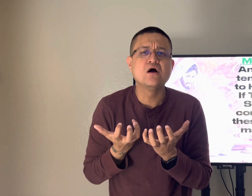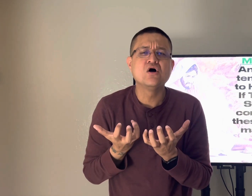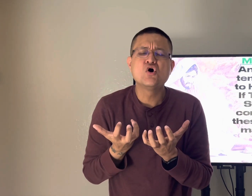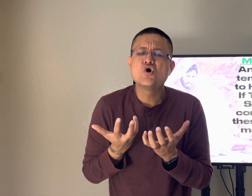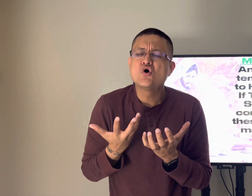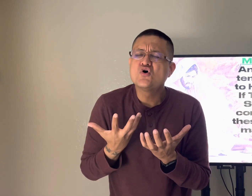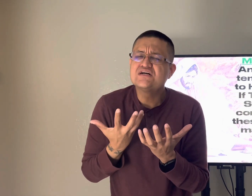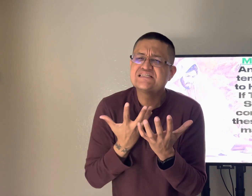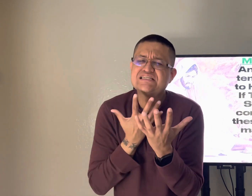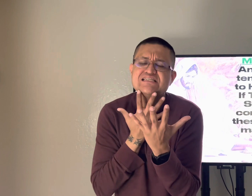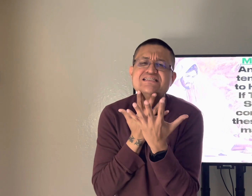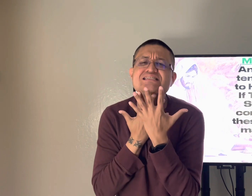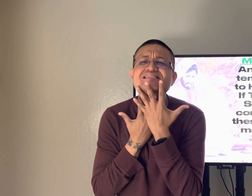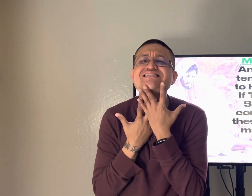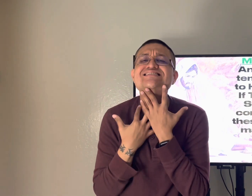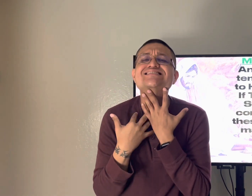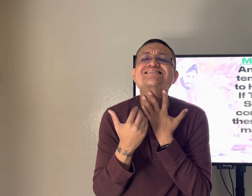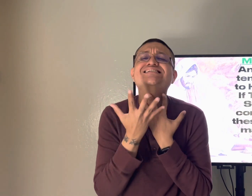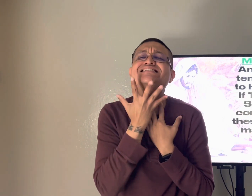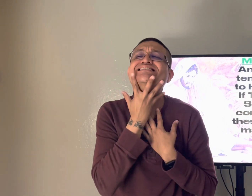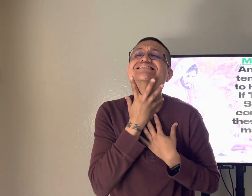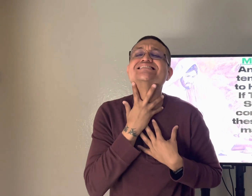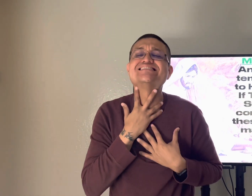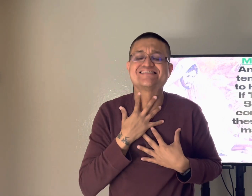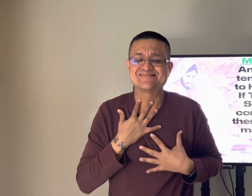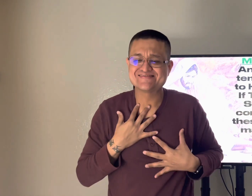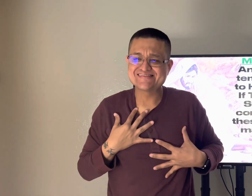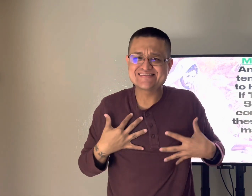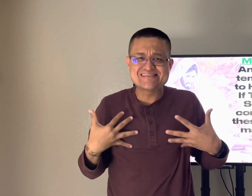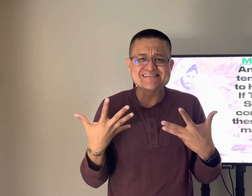the lust here is talking about that that fleshly desire